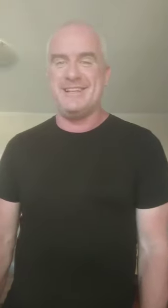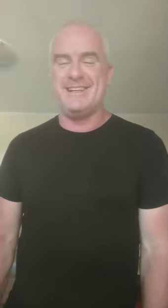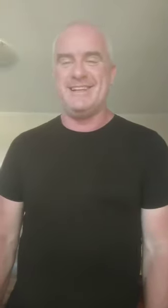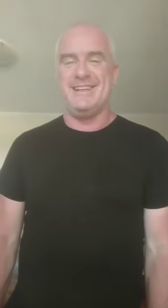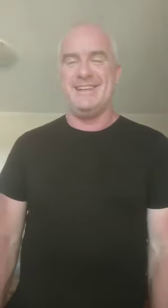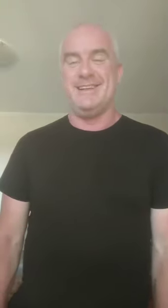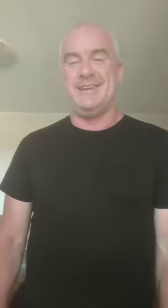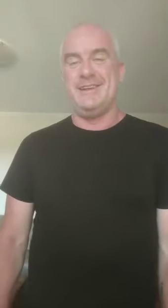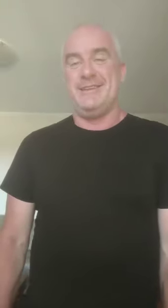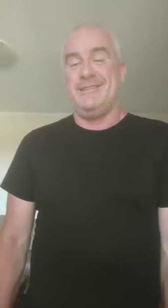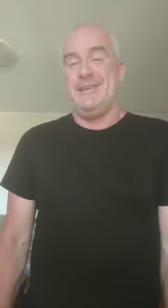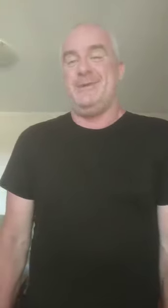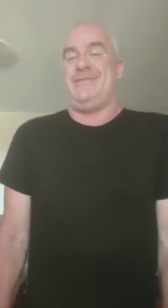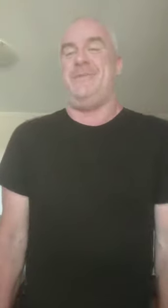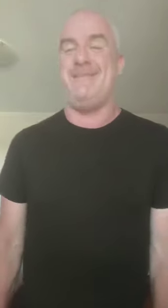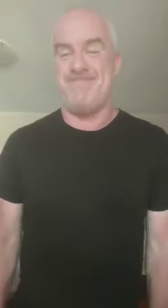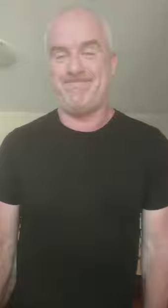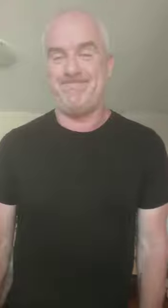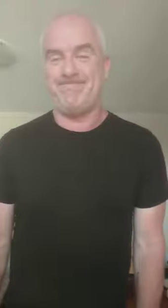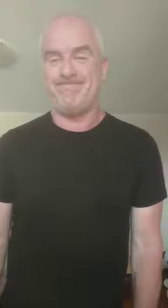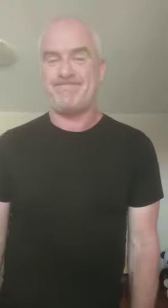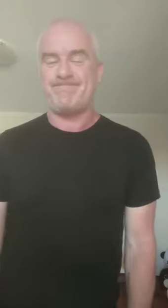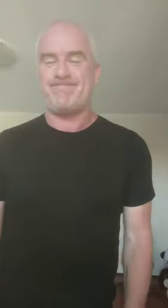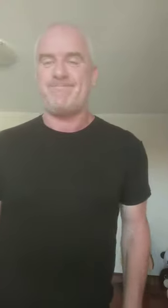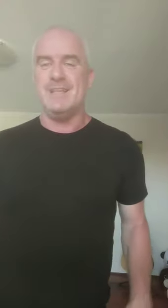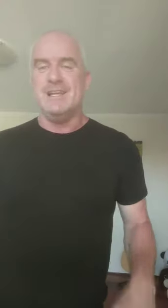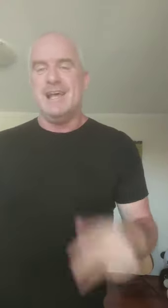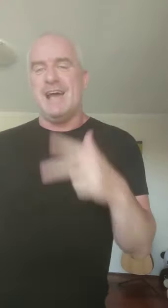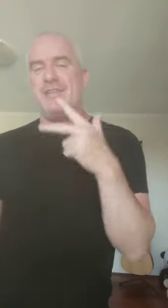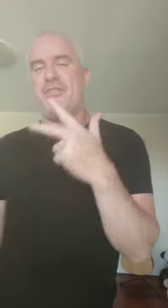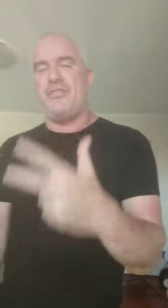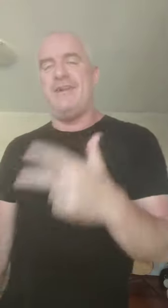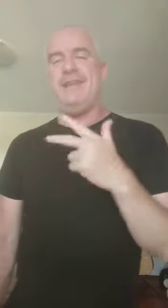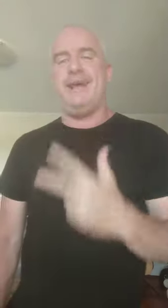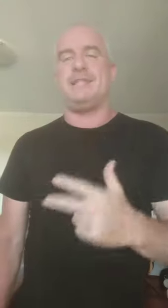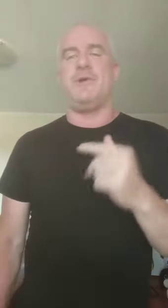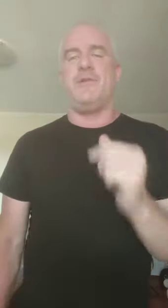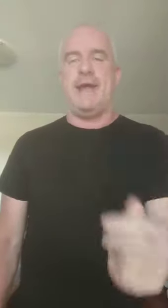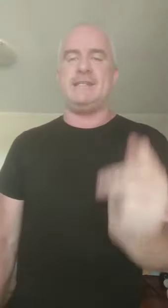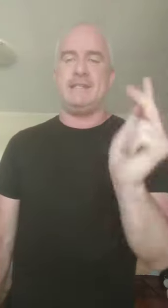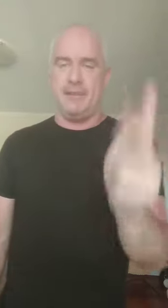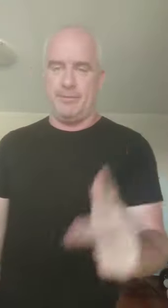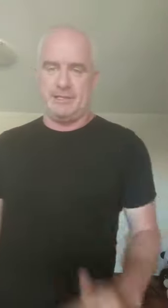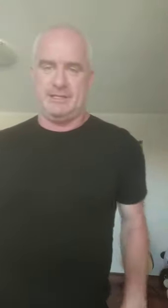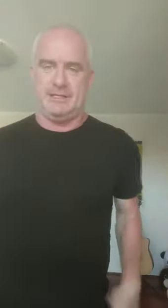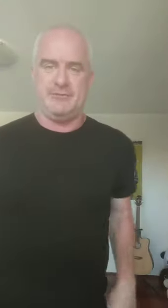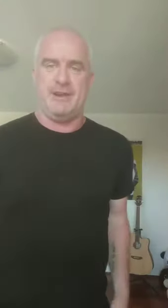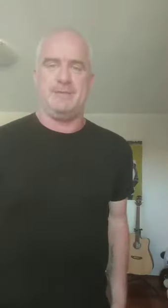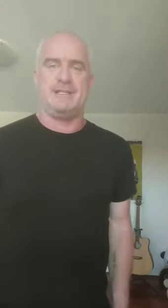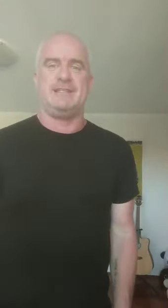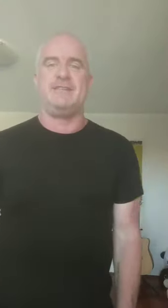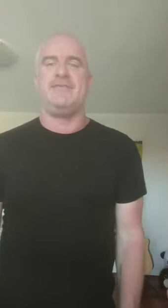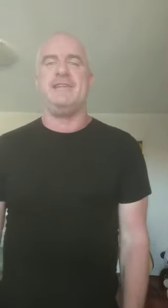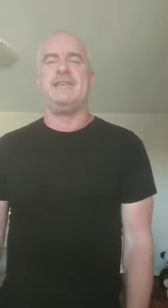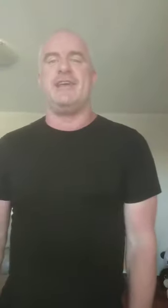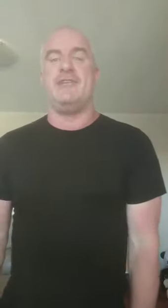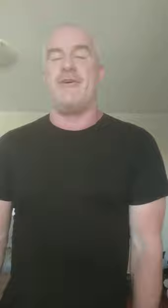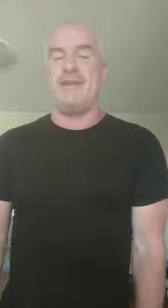who is for me. And then the third and last one relates to the imposter syndrome. This feeling that you're not